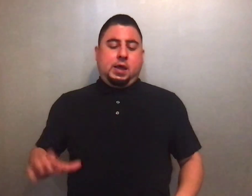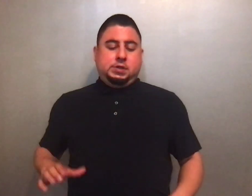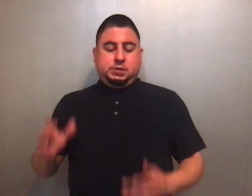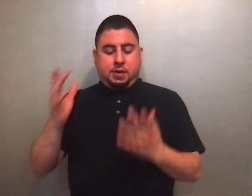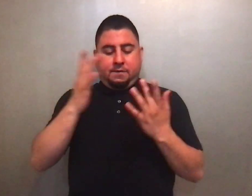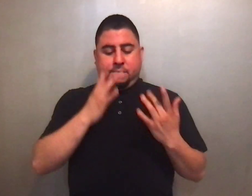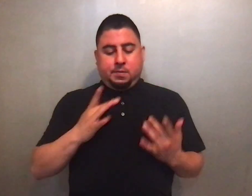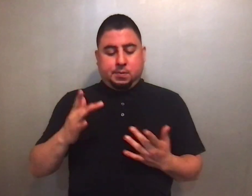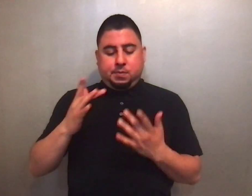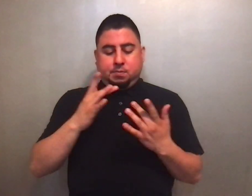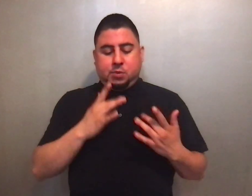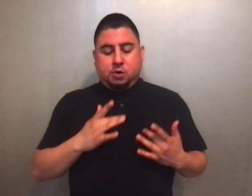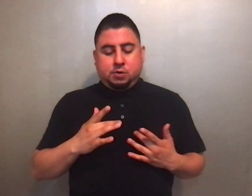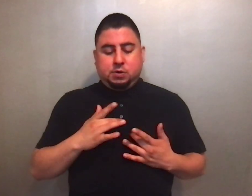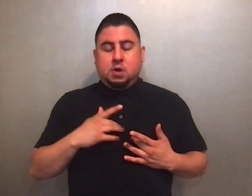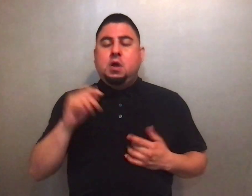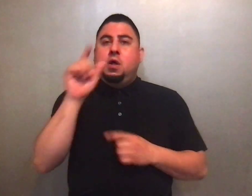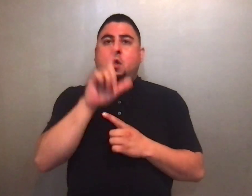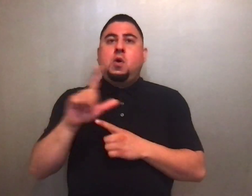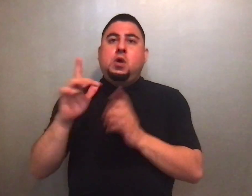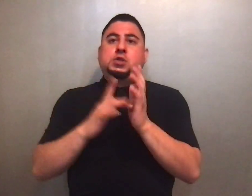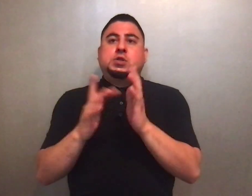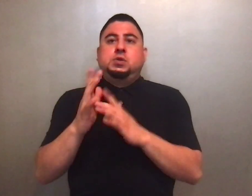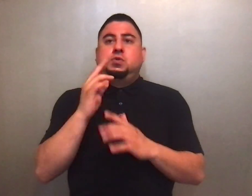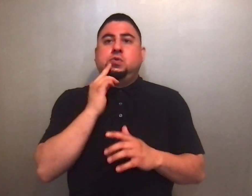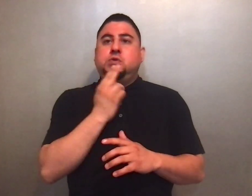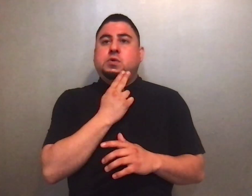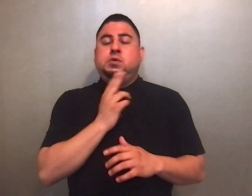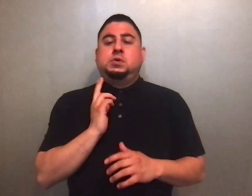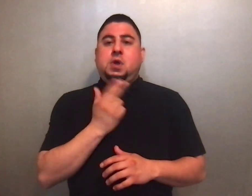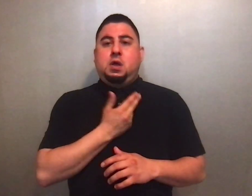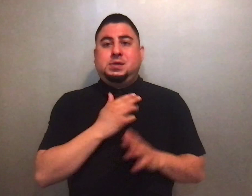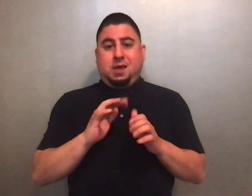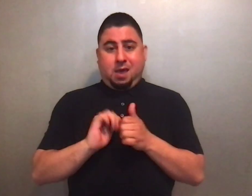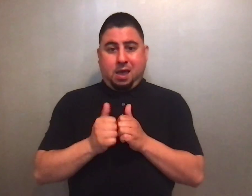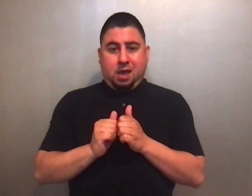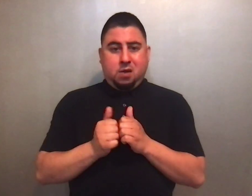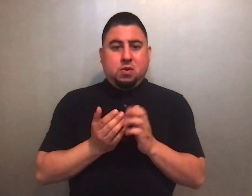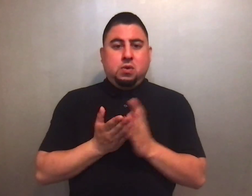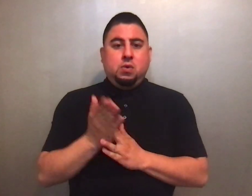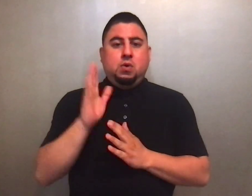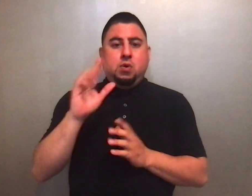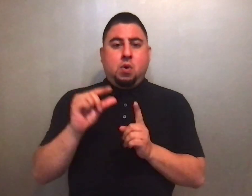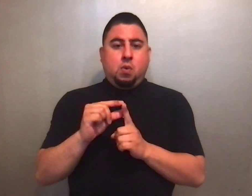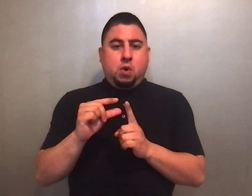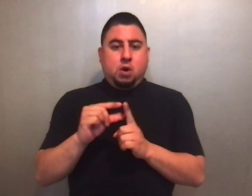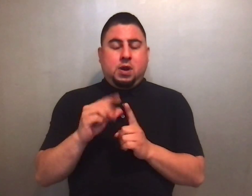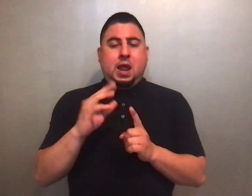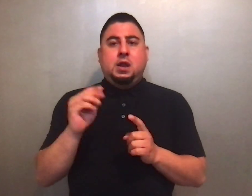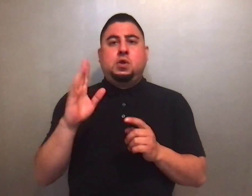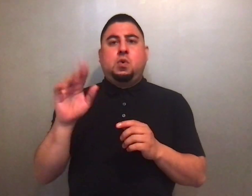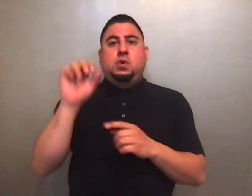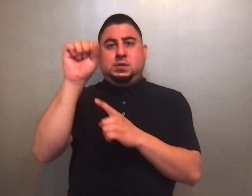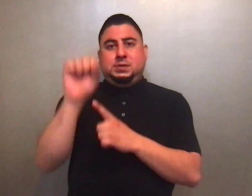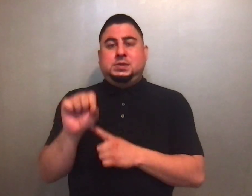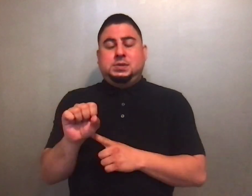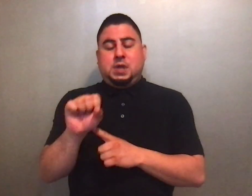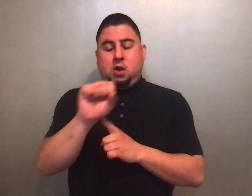mercy, Lord Jesus you nourish us with your word and your sacrament, Lord have